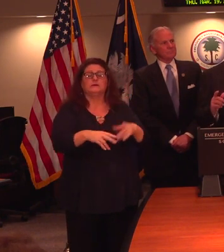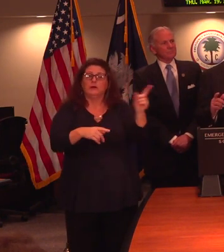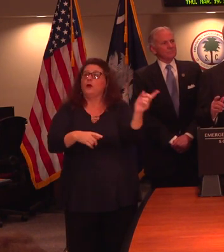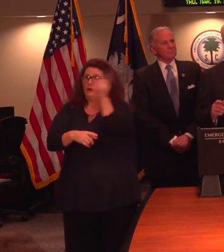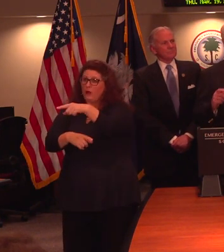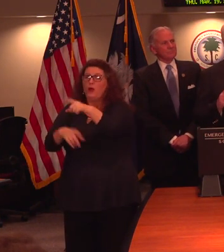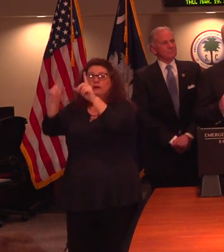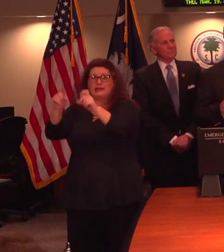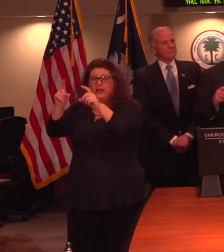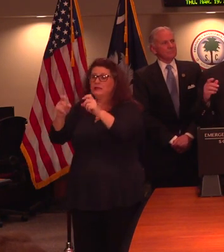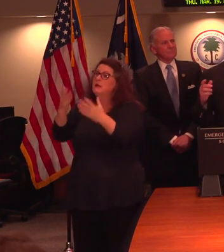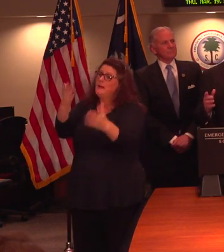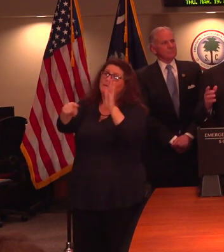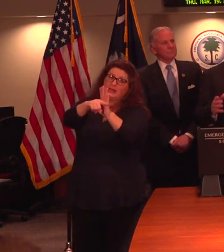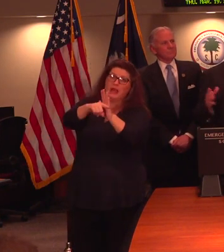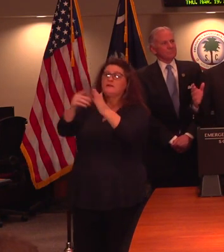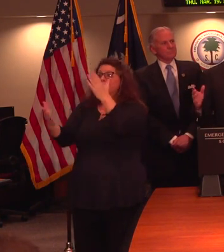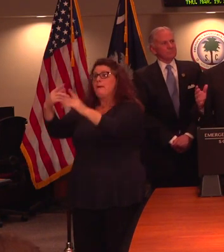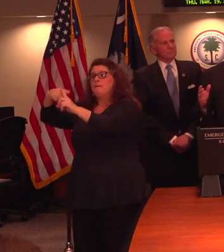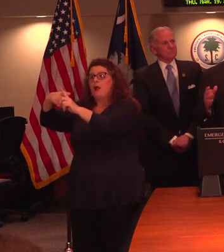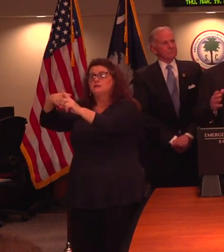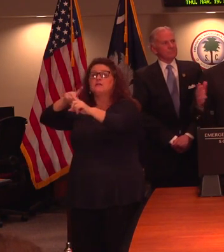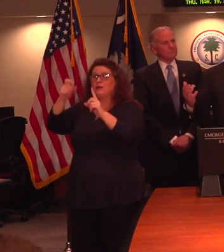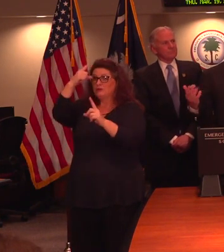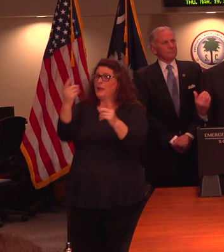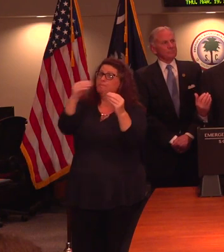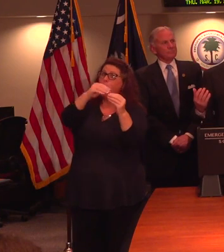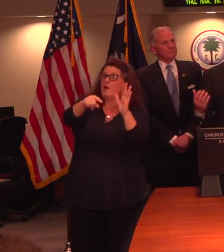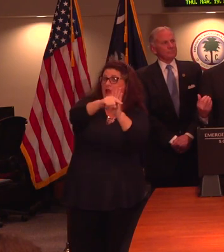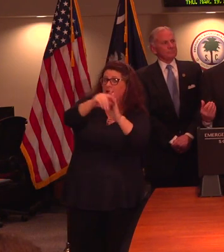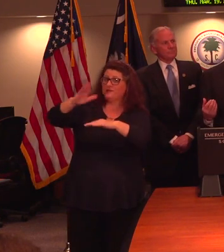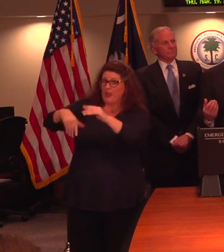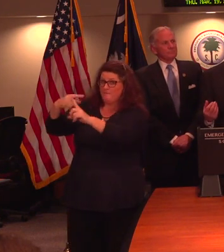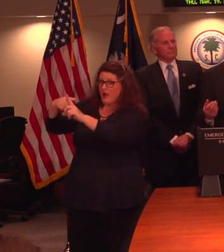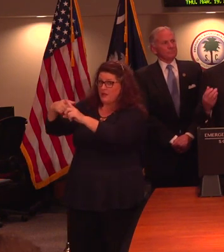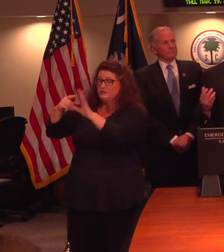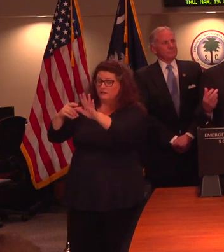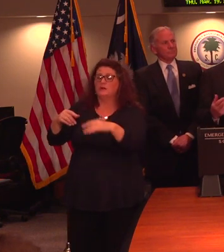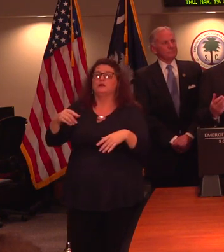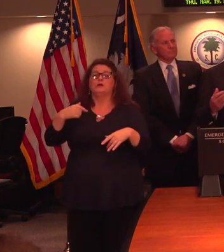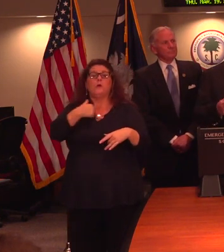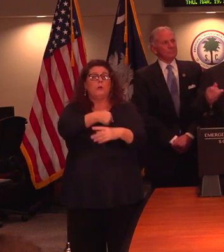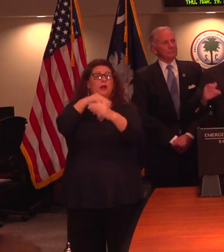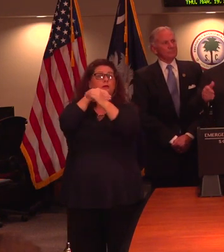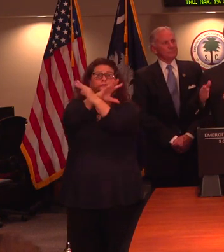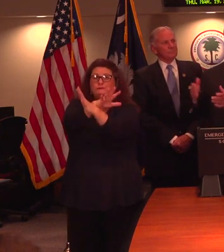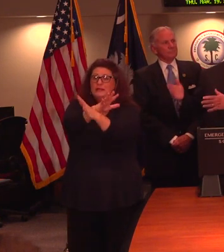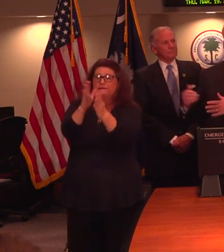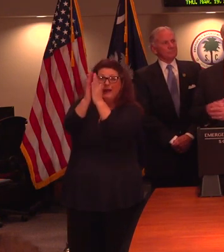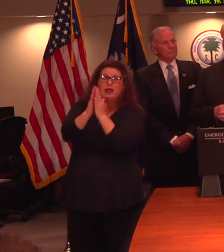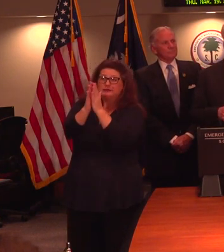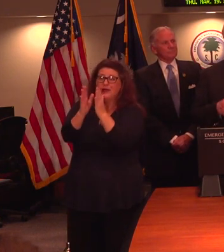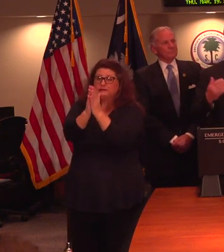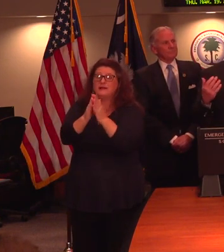the good news is that with the enhanced services access for screenings, we're screening more, and they're